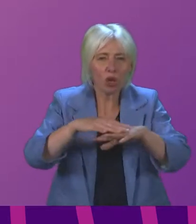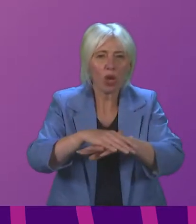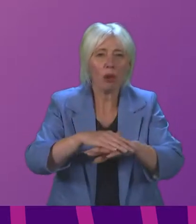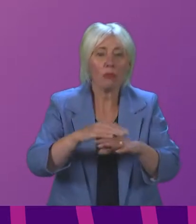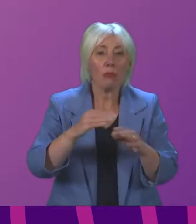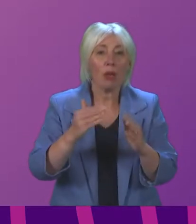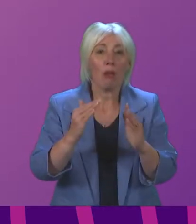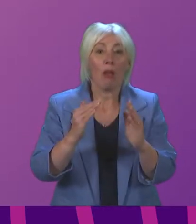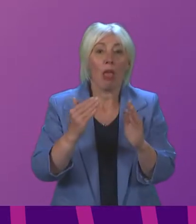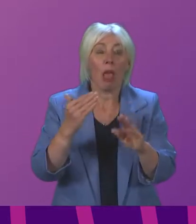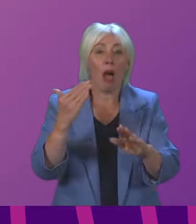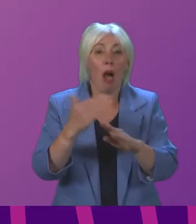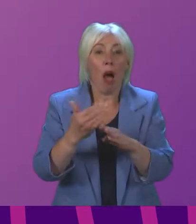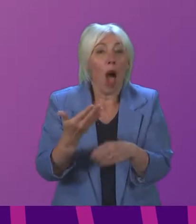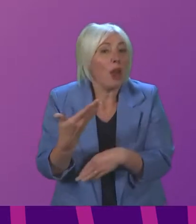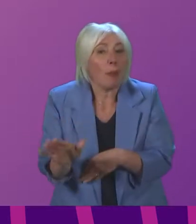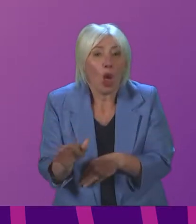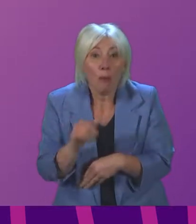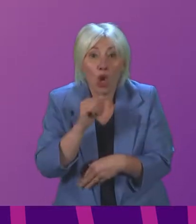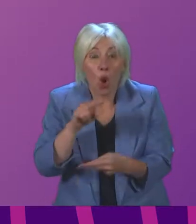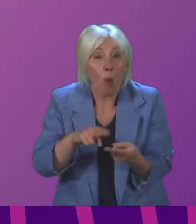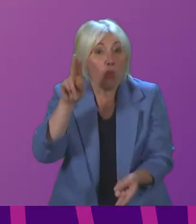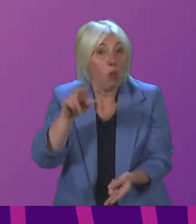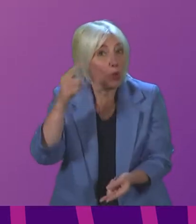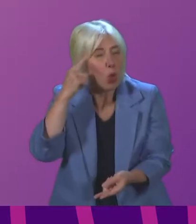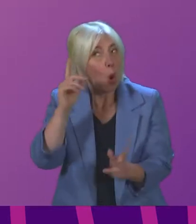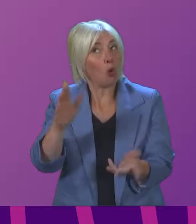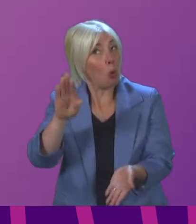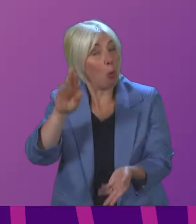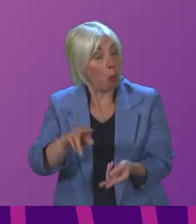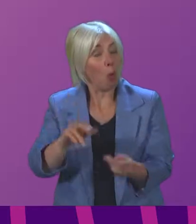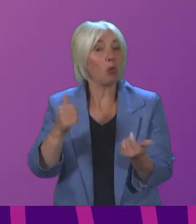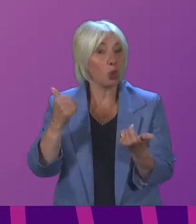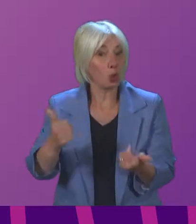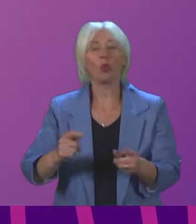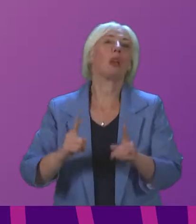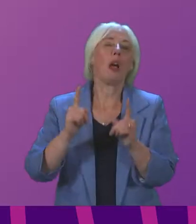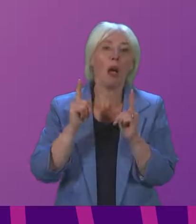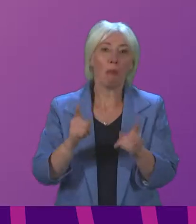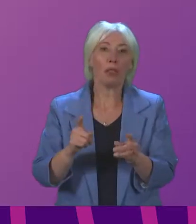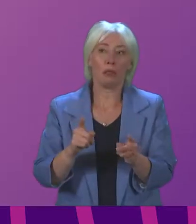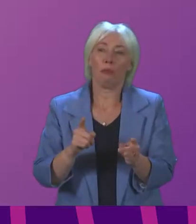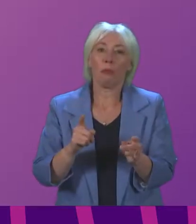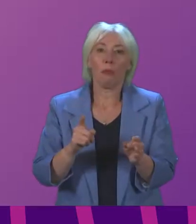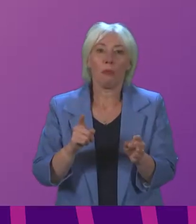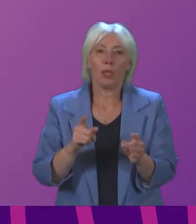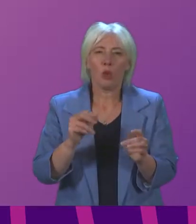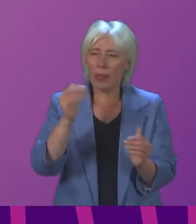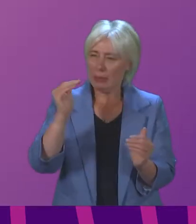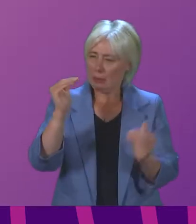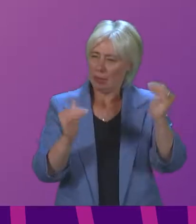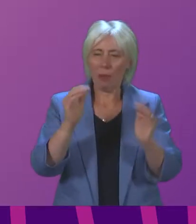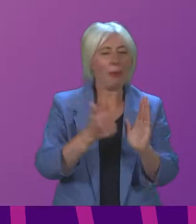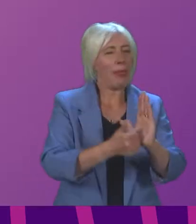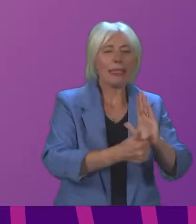were once expecting. And we also know that job vacancies are higher than expected, which clearly tells us that there are some mismatches of